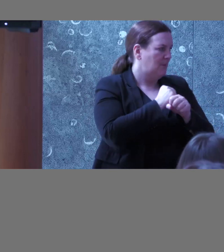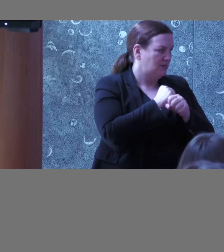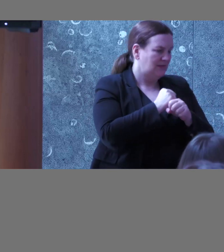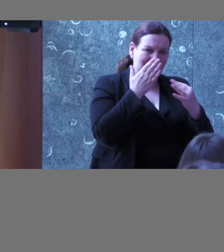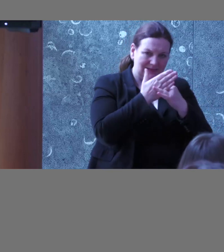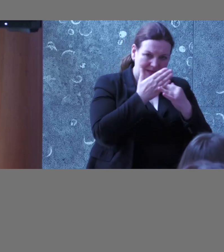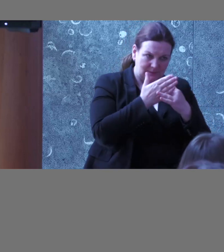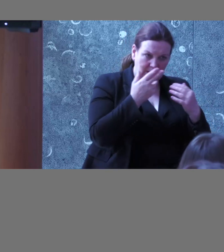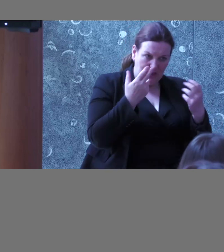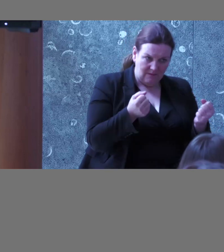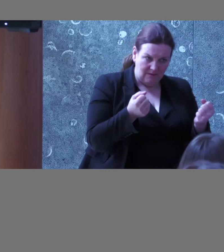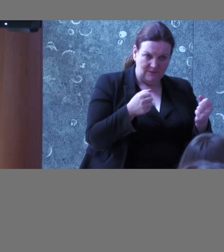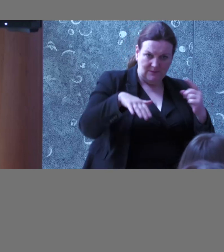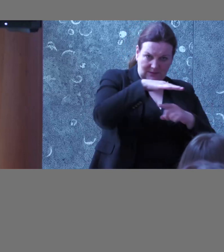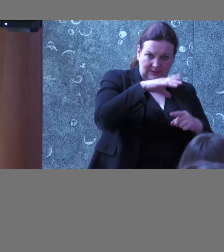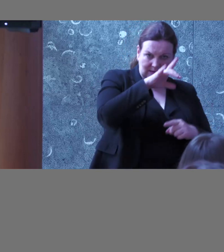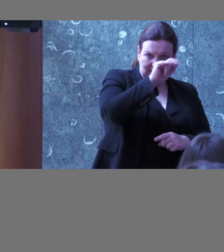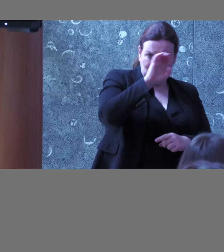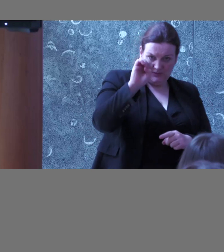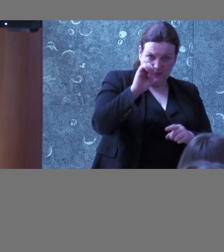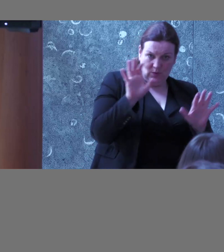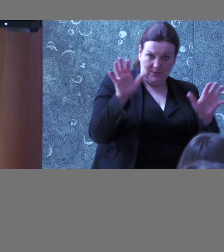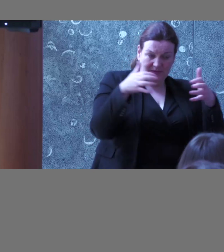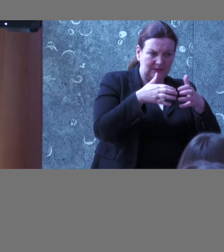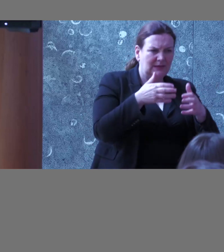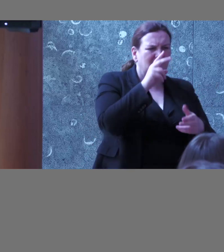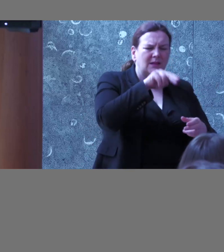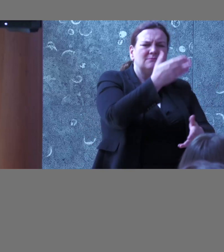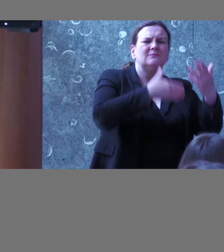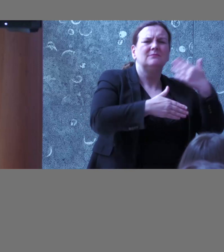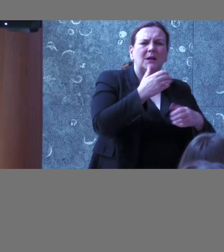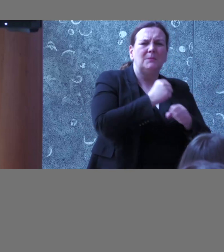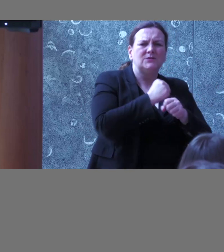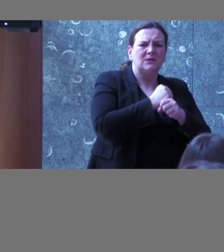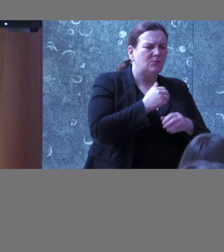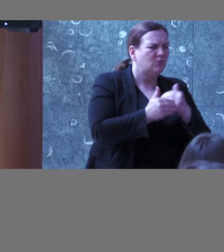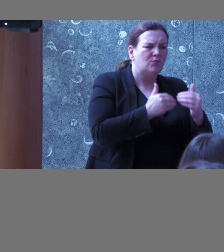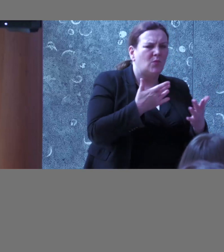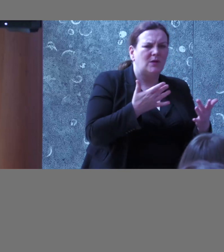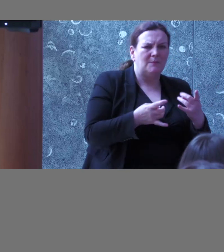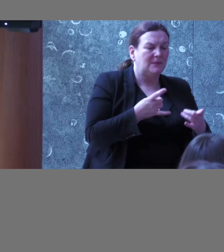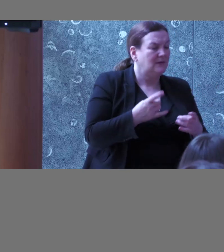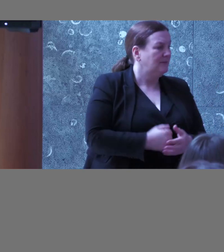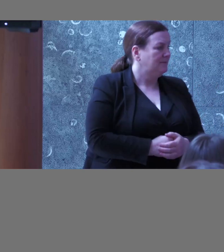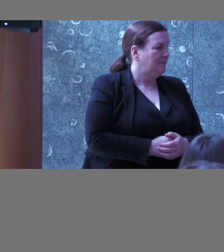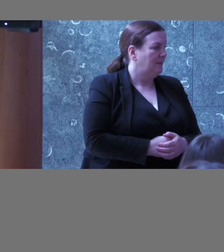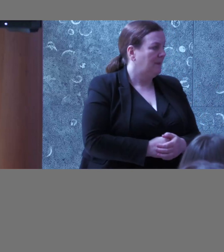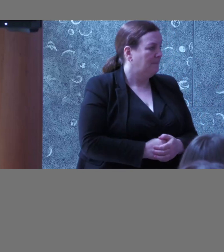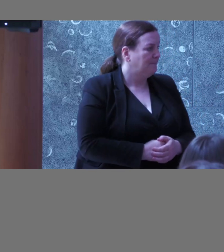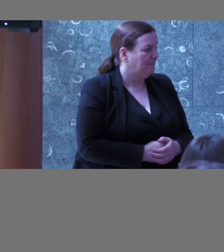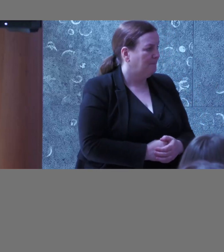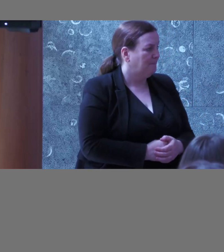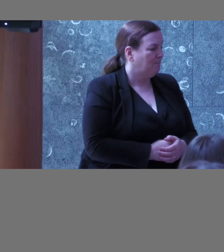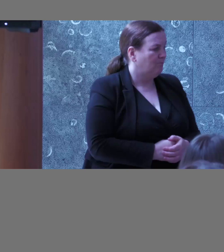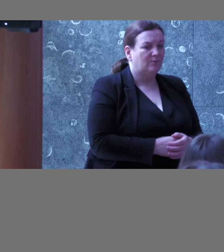accessibility aspects of the HSE website, could you tell us a little bit more about the process? Sure, yeah, and obviously,